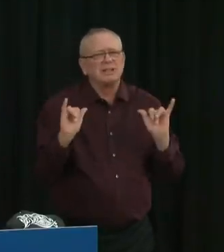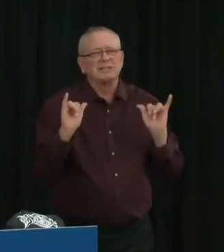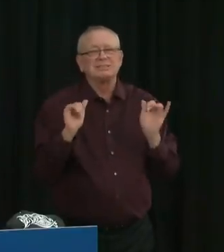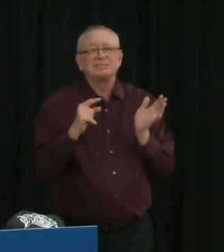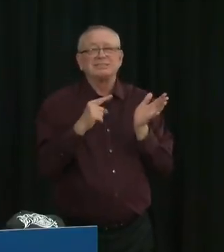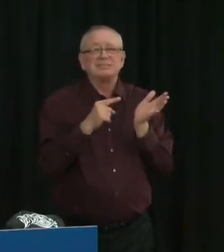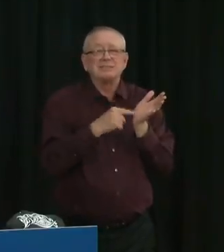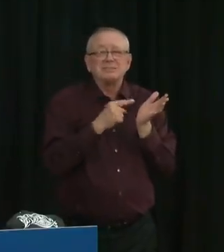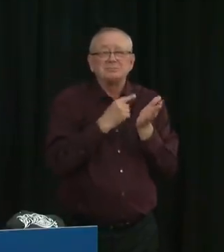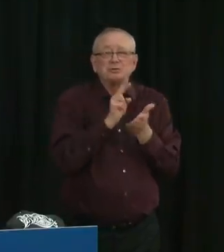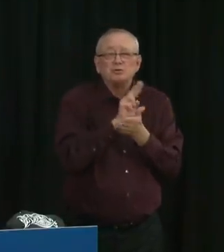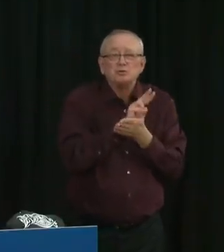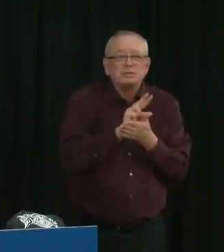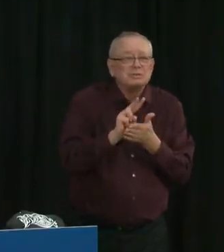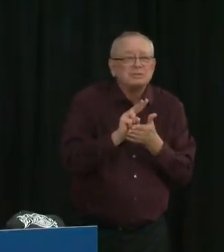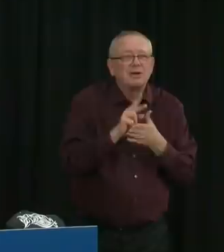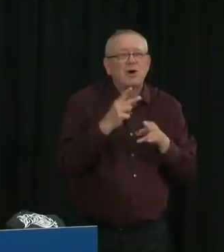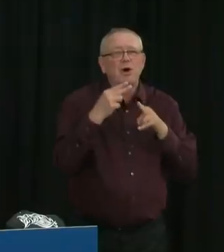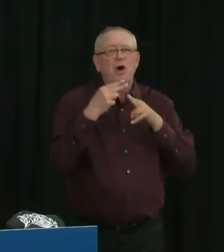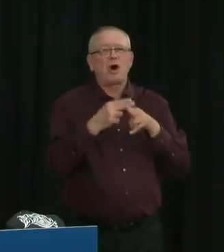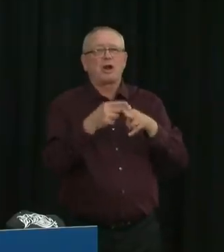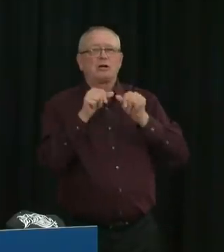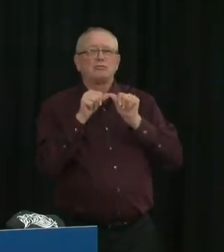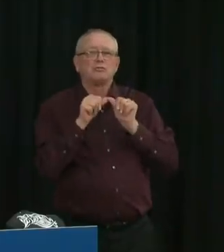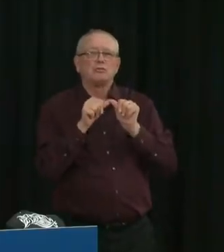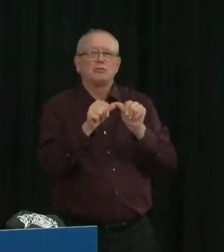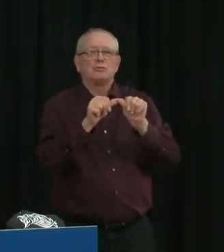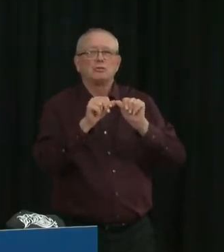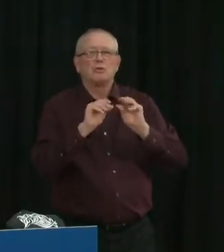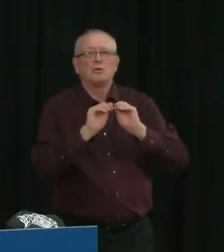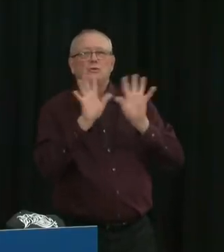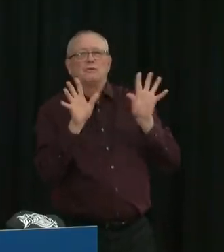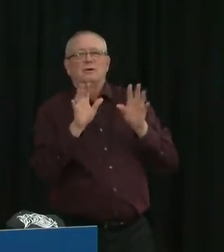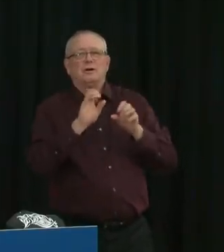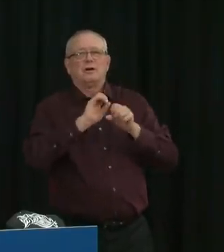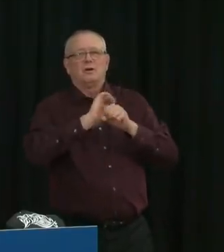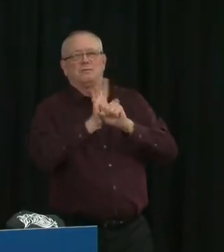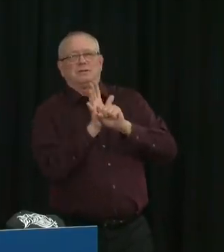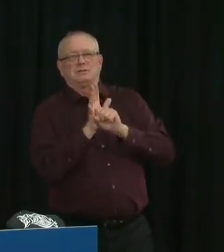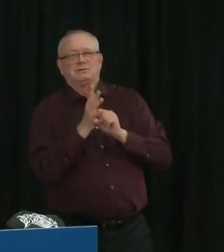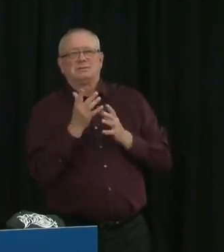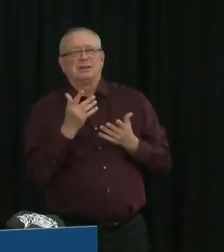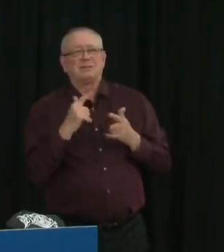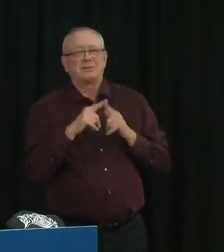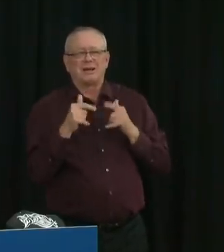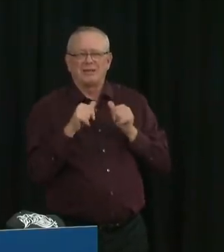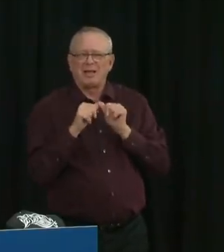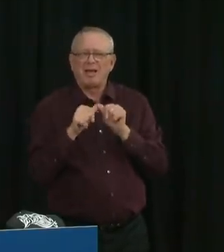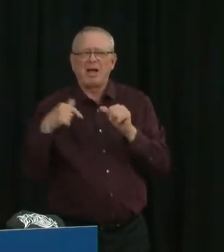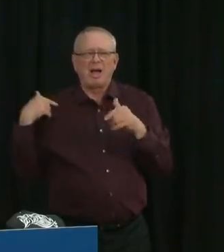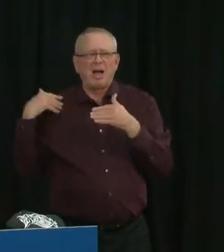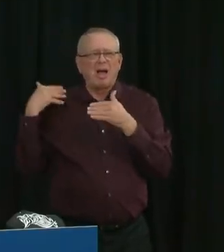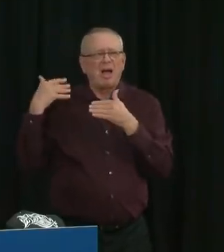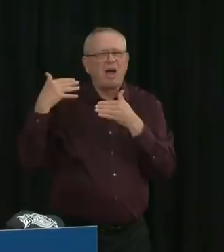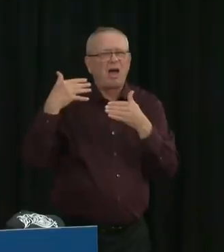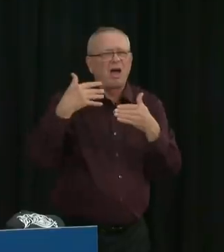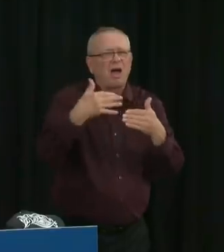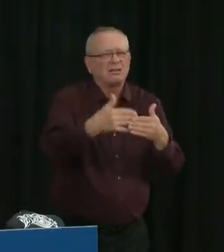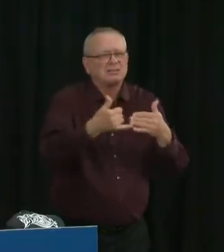long COVID after their initial infection. These long-term symptoms vary in severity and duration.